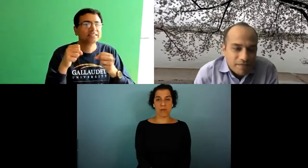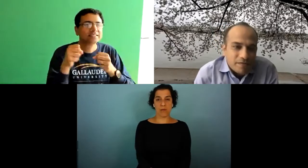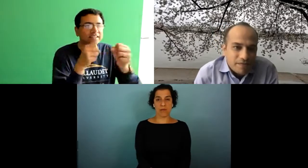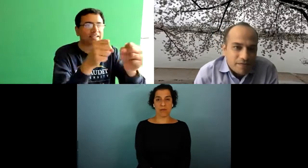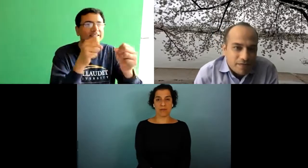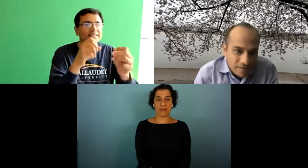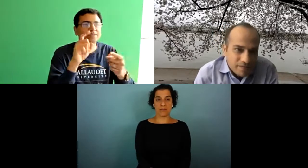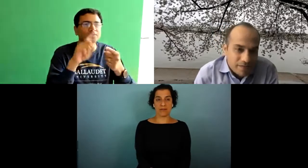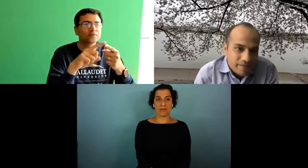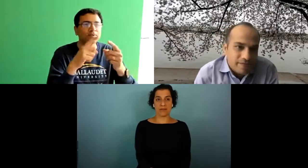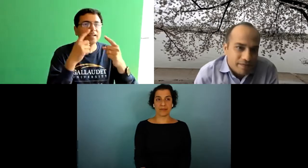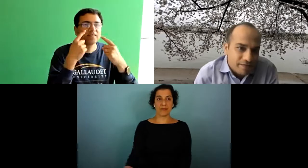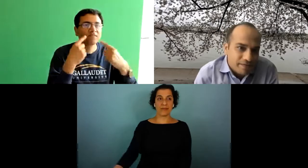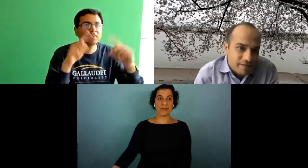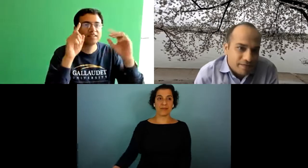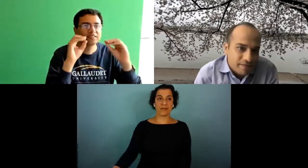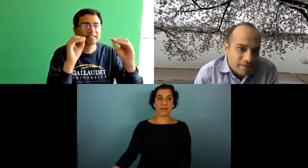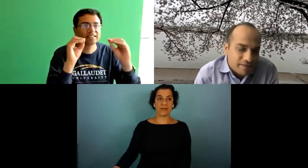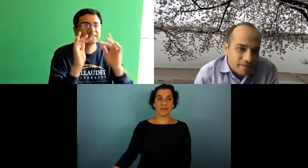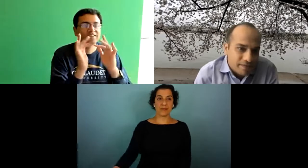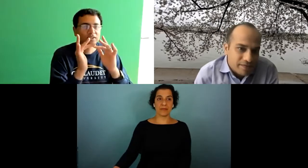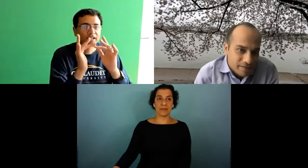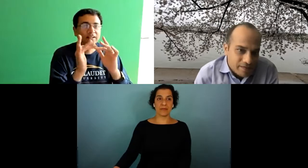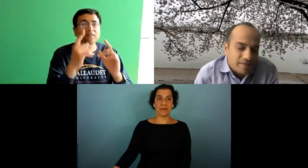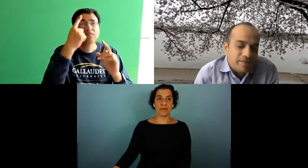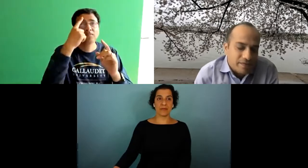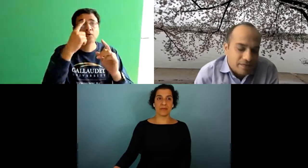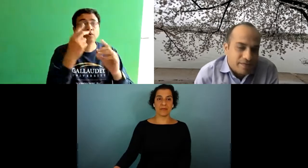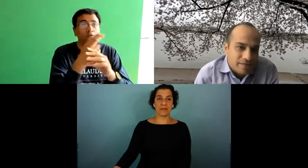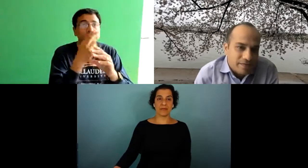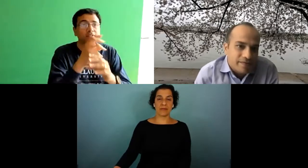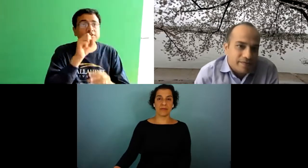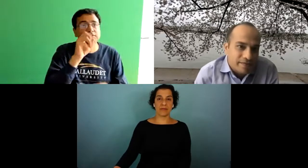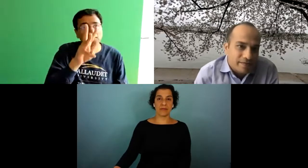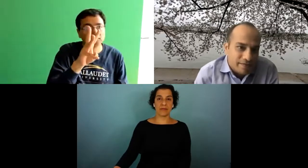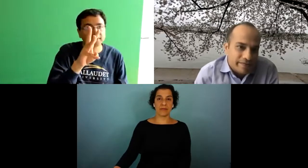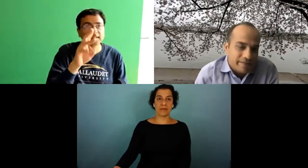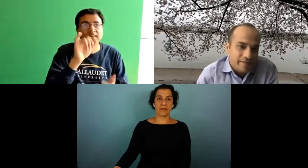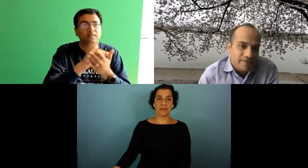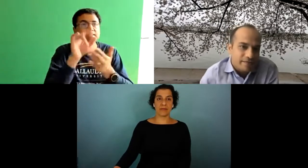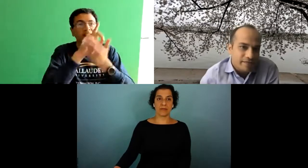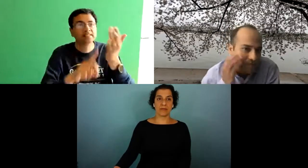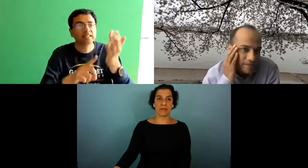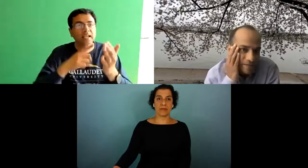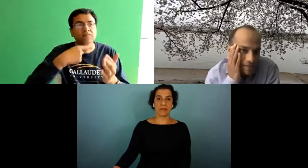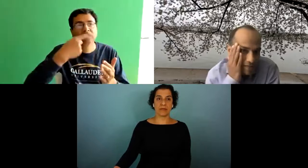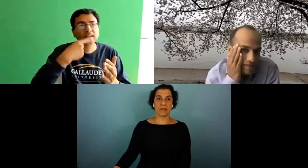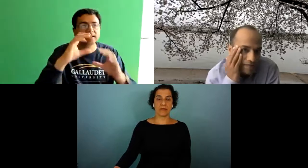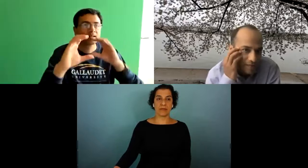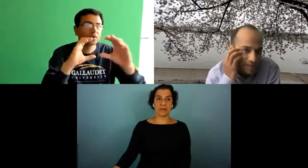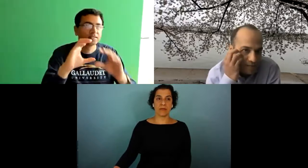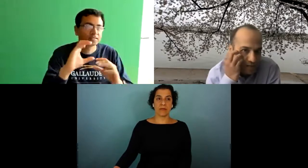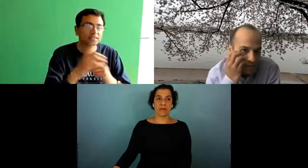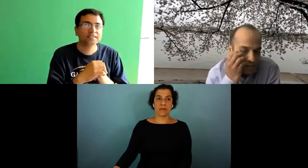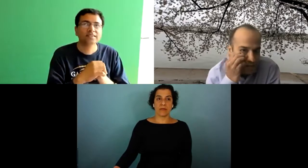us as a gallaudet community developed strategies to teach online effectively and to use a software